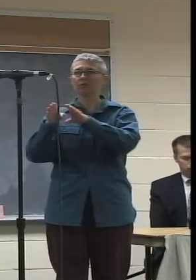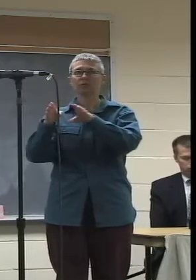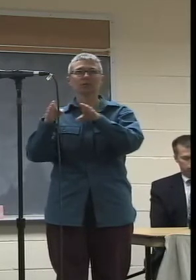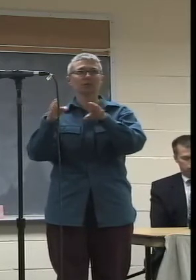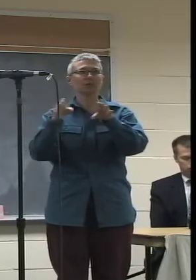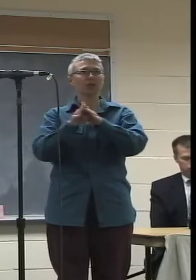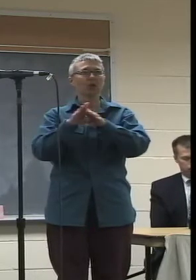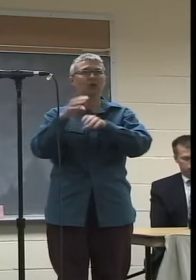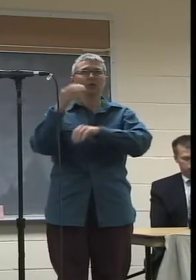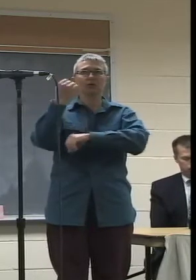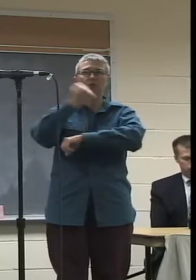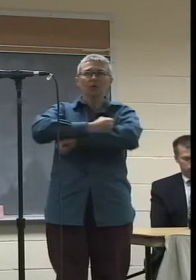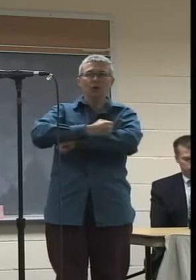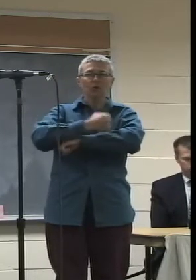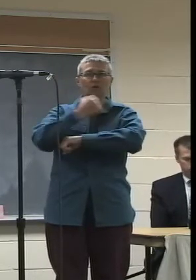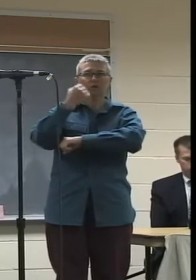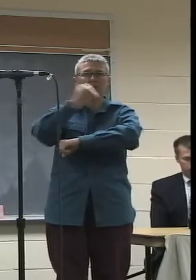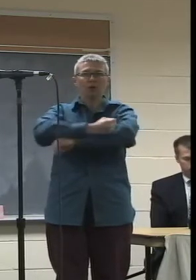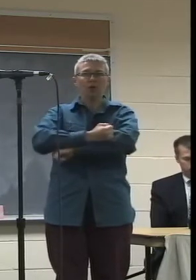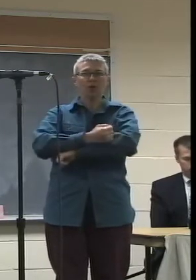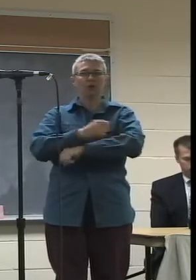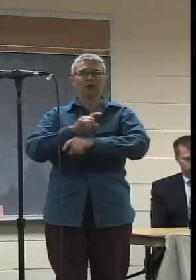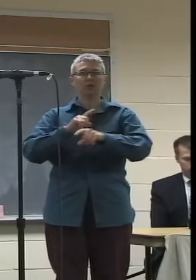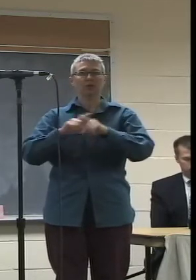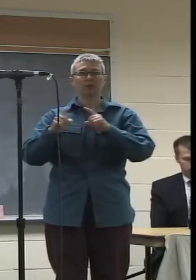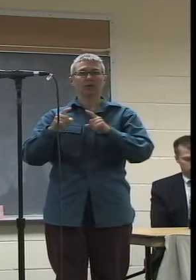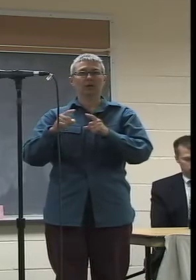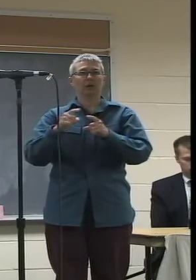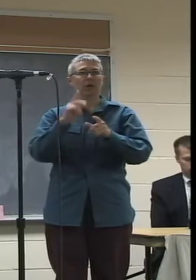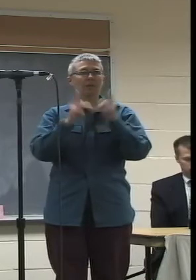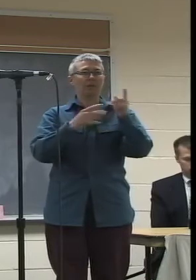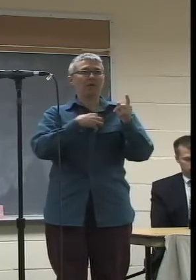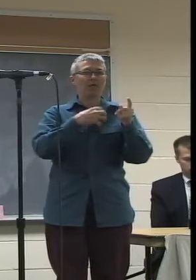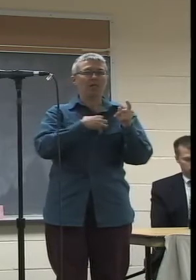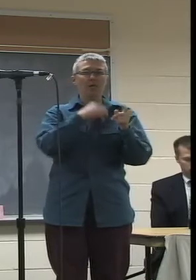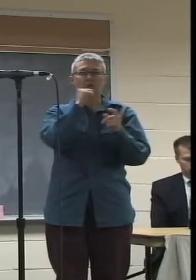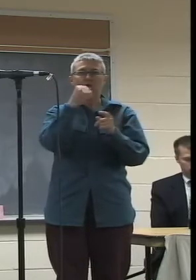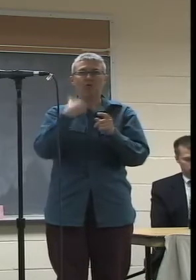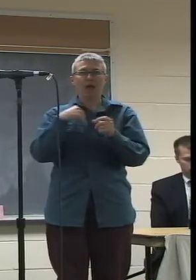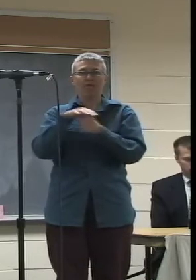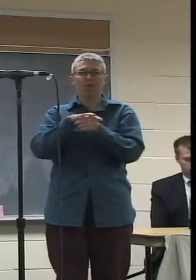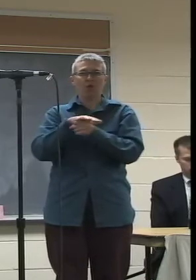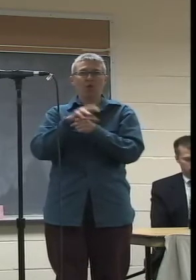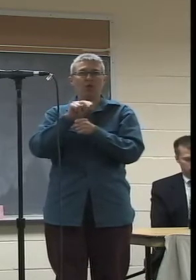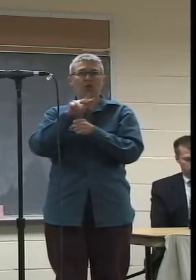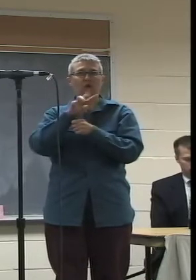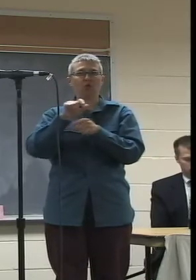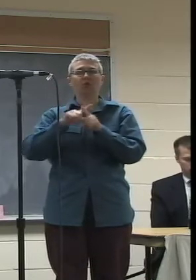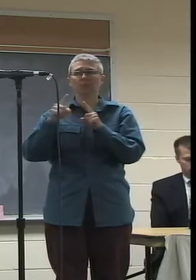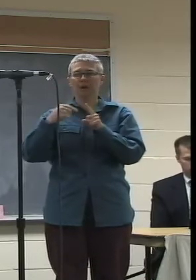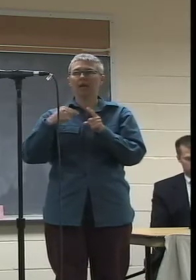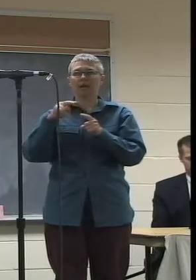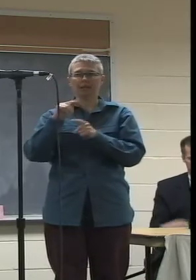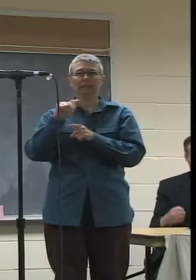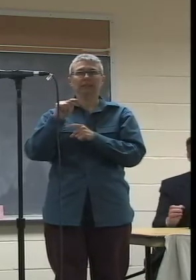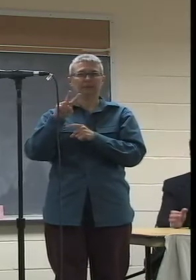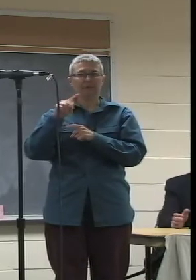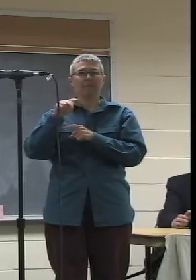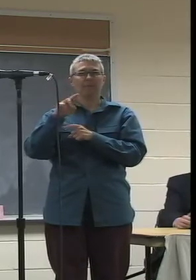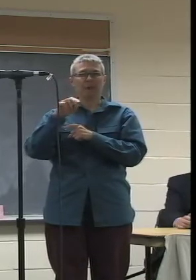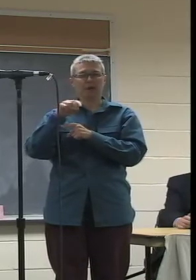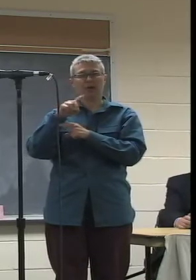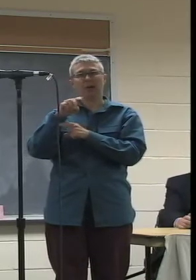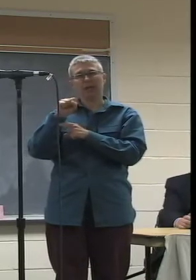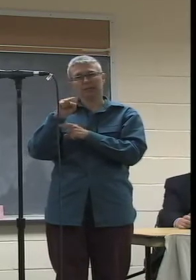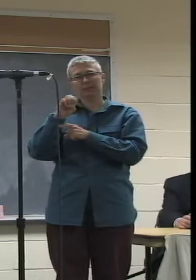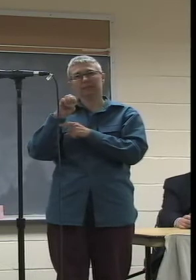what we have access to is just not of a local nature. And I believe that that's really important and, again, echoes that aspect of creating a permanent record